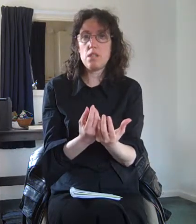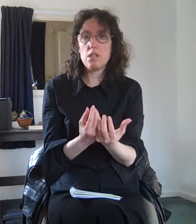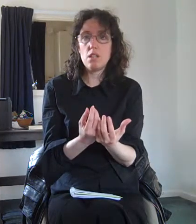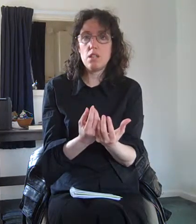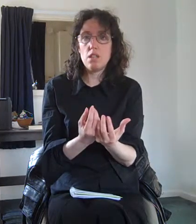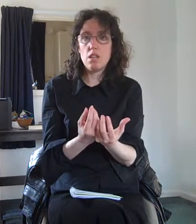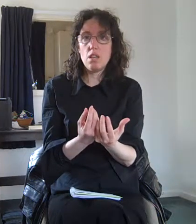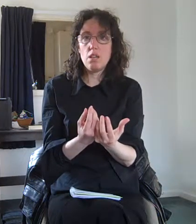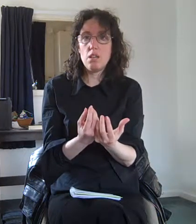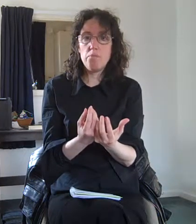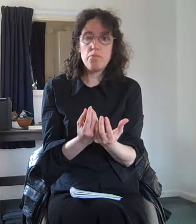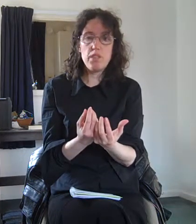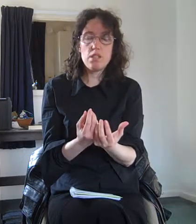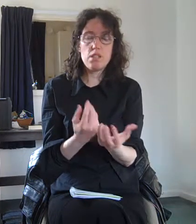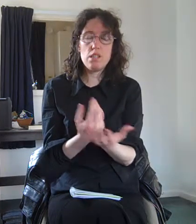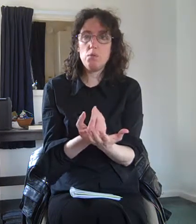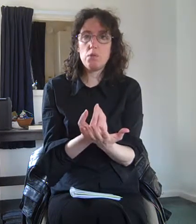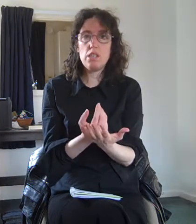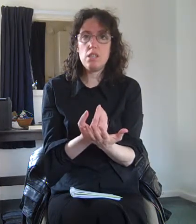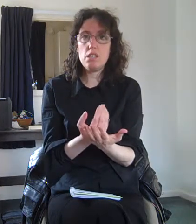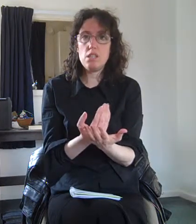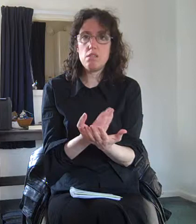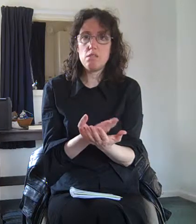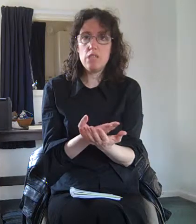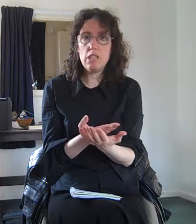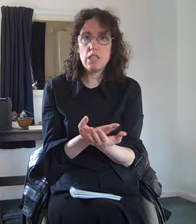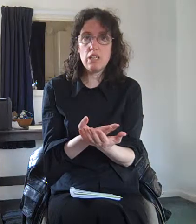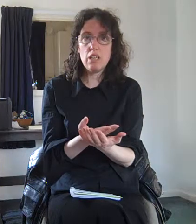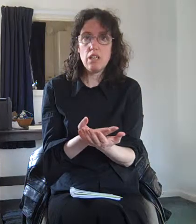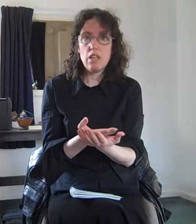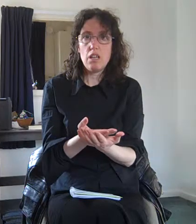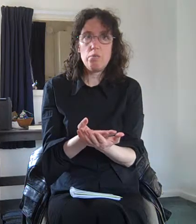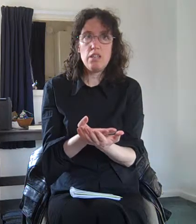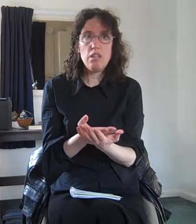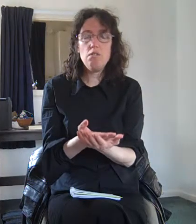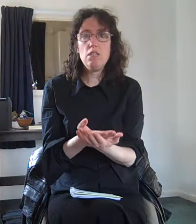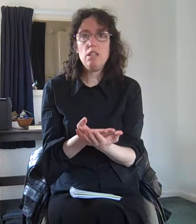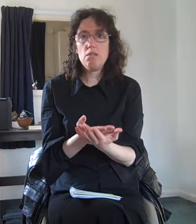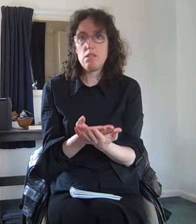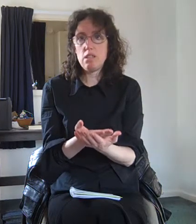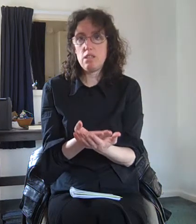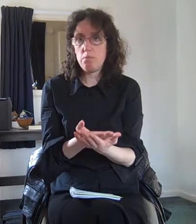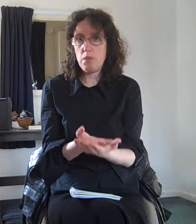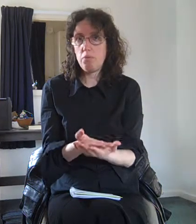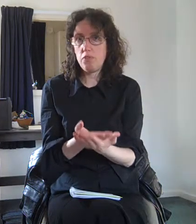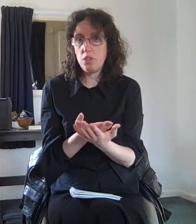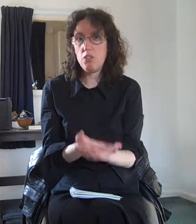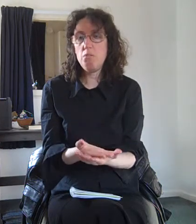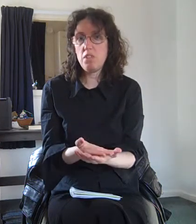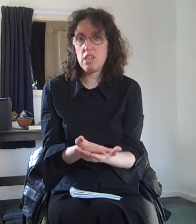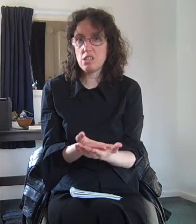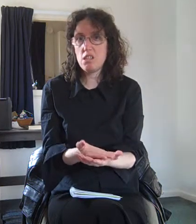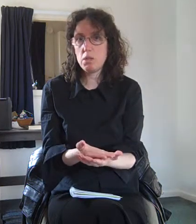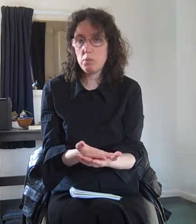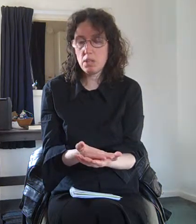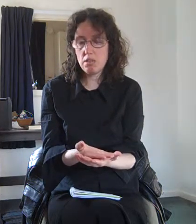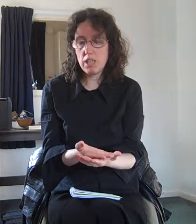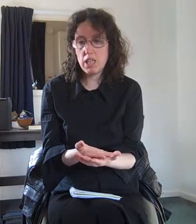to see what he's reading. I mean the only long-sighted people for whom things are blurry